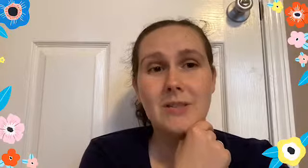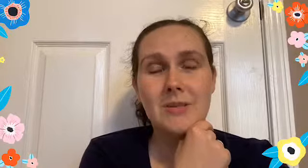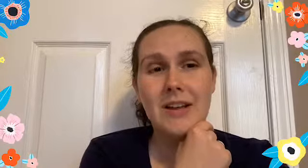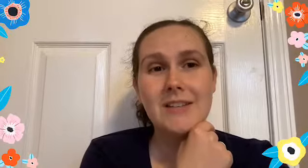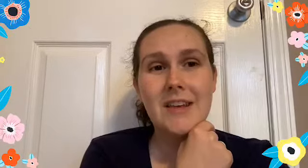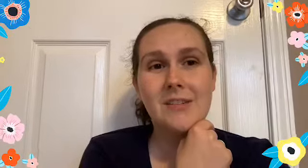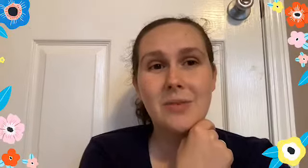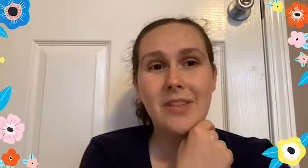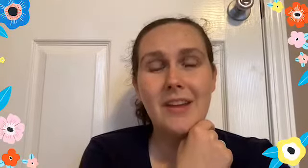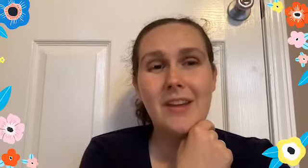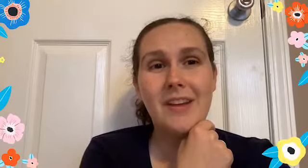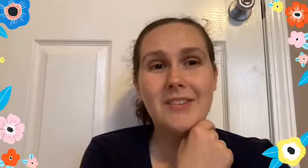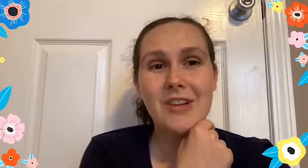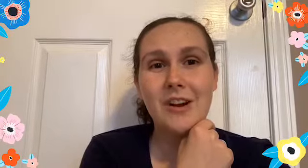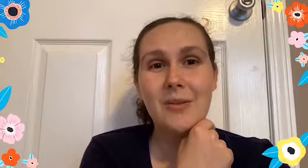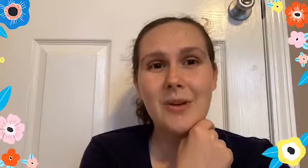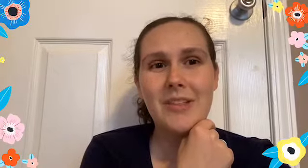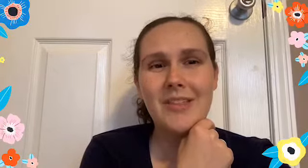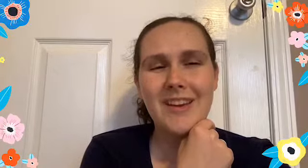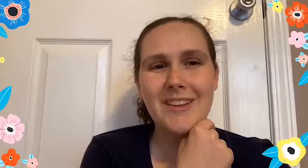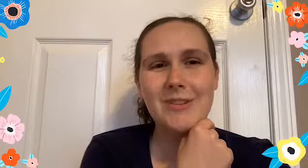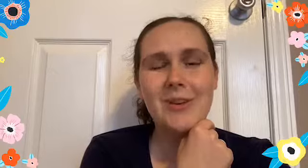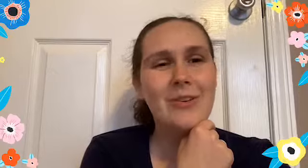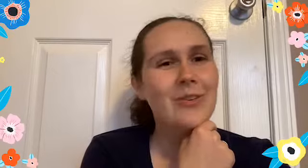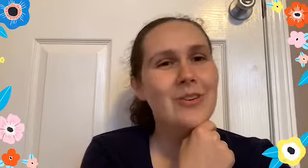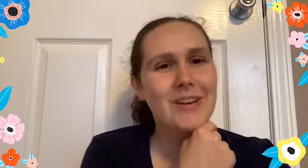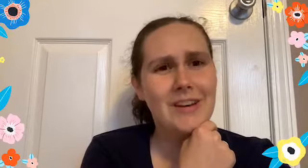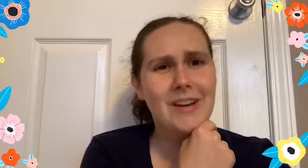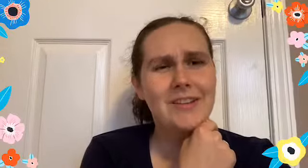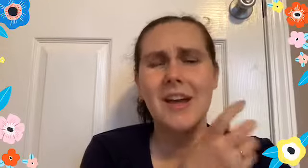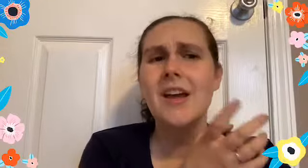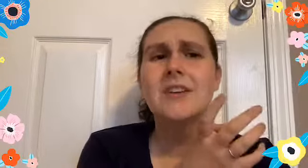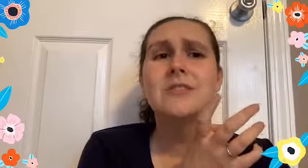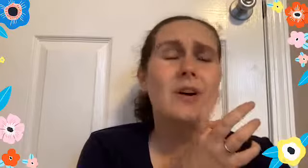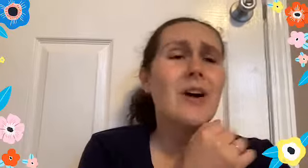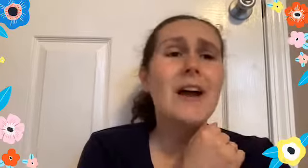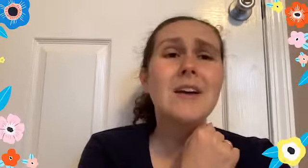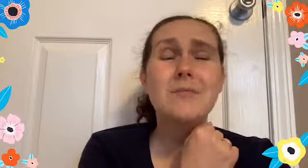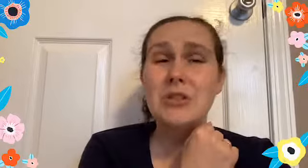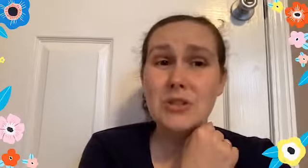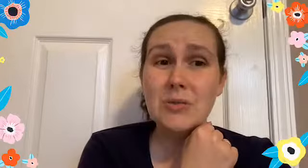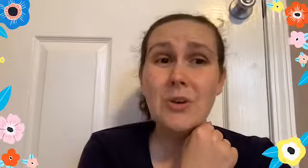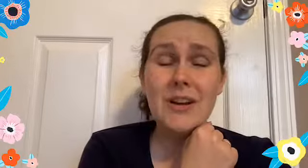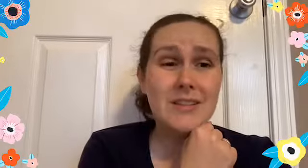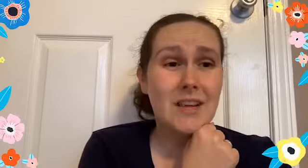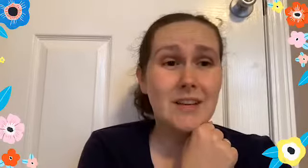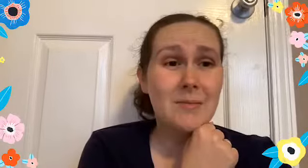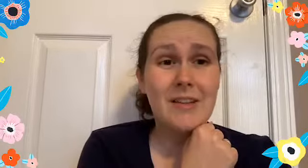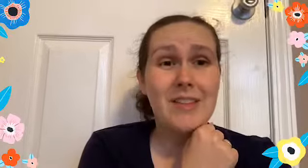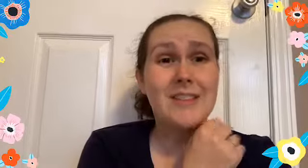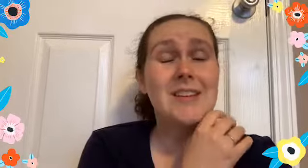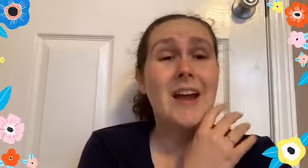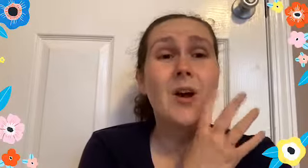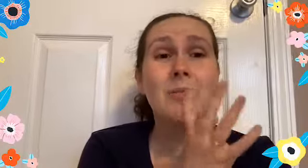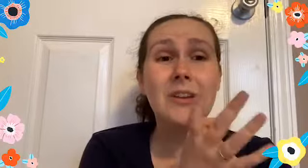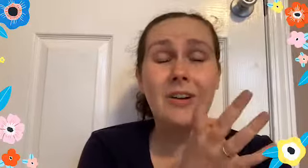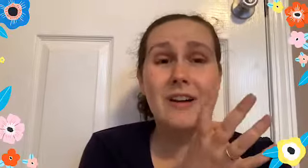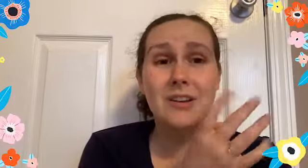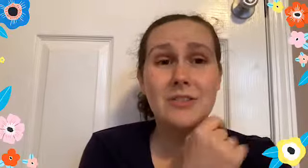hospitalized kids where they can share it with the kids who need it. So I am super excited about this. I hope that you guys are